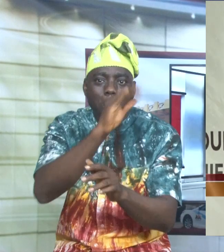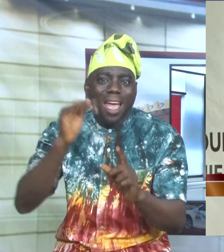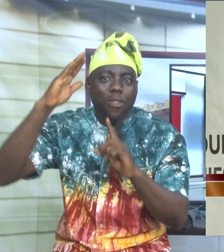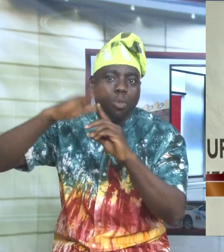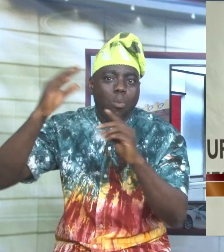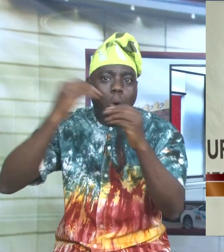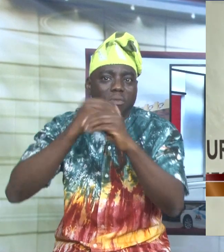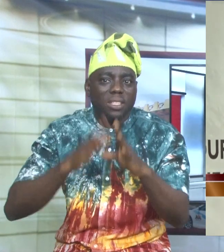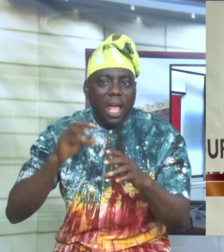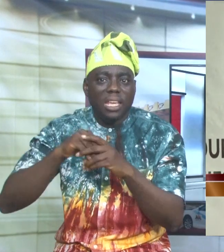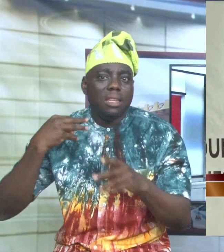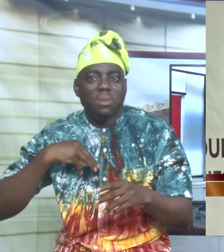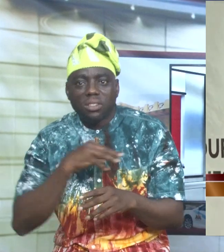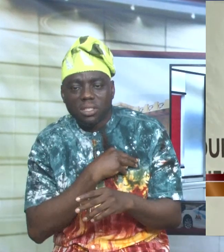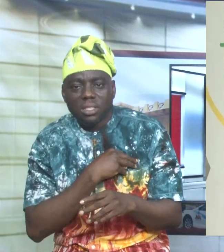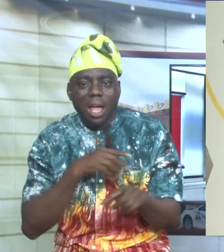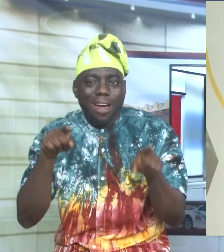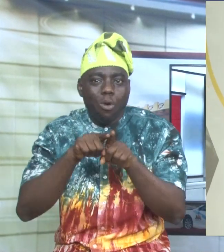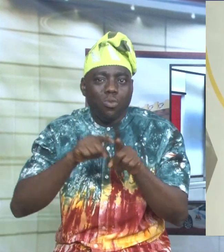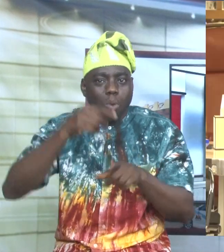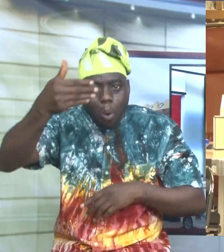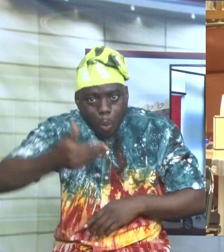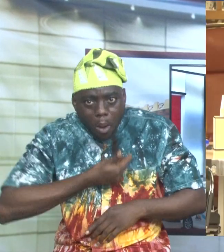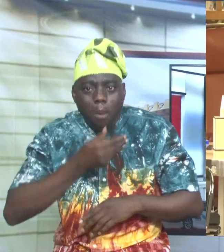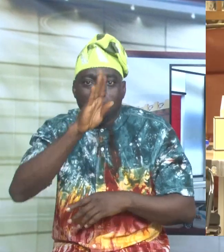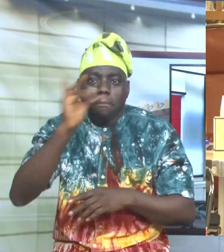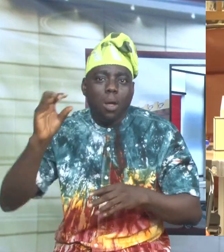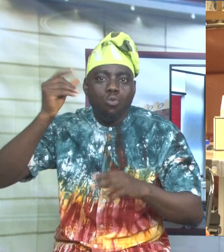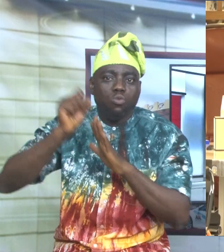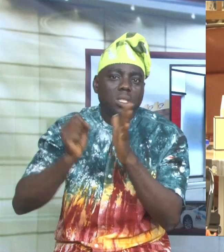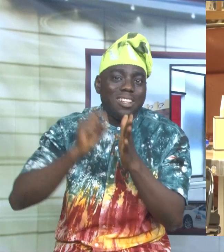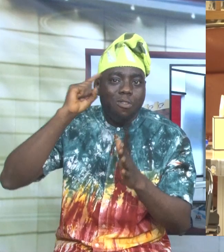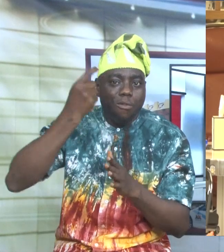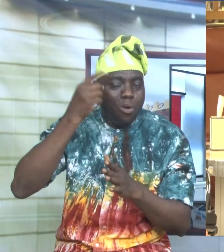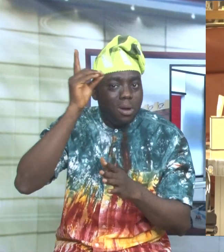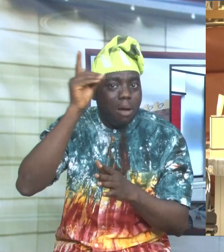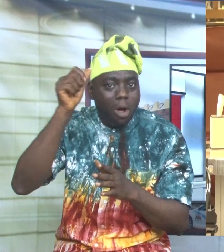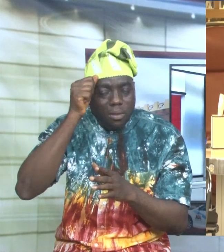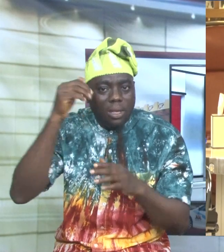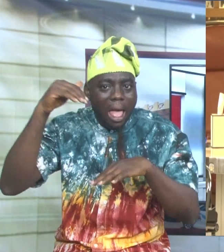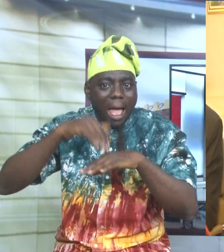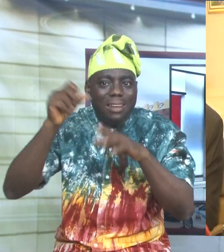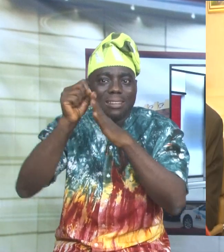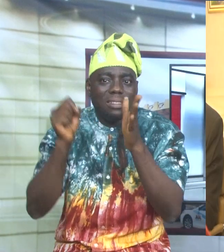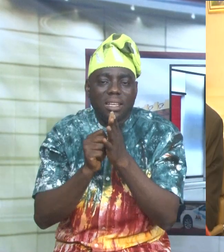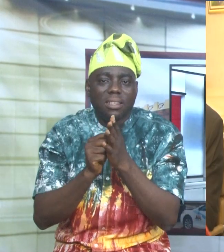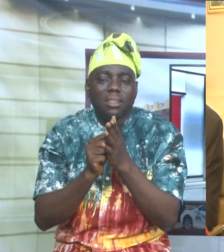in the ministry and was received by Ogun State Governor Dapwabiodun and the State Secretary at Okemoson, Abeokuta,